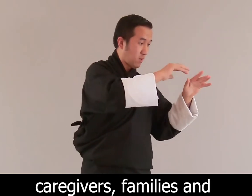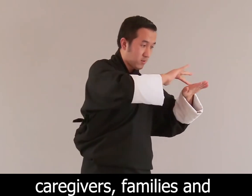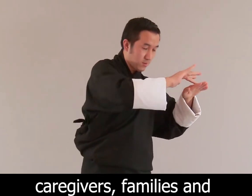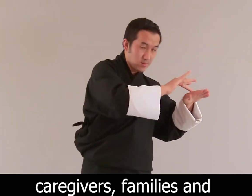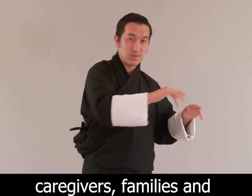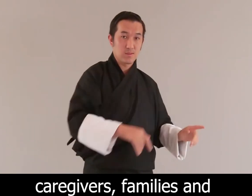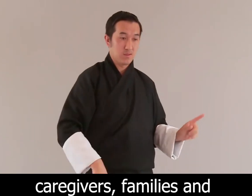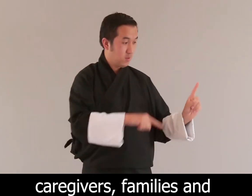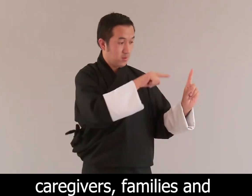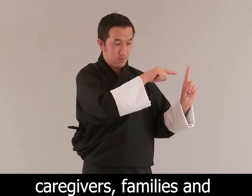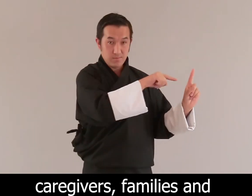communities.